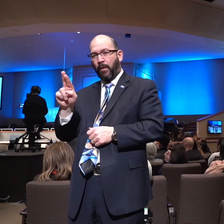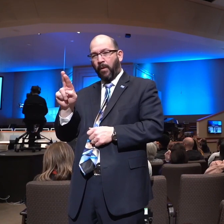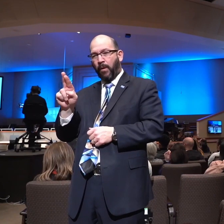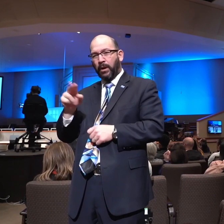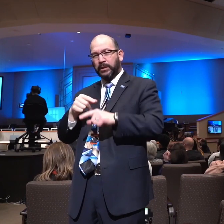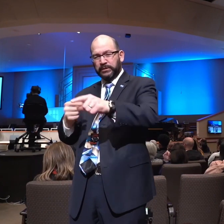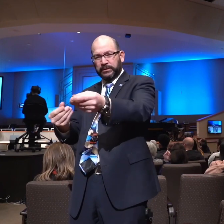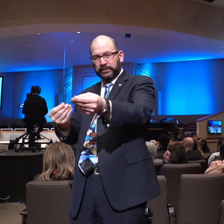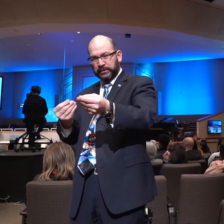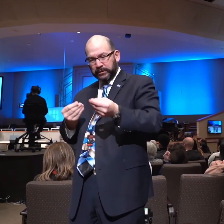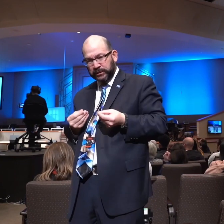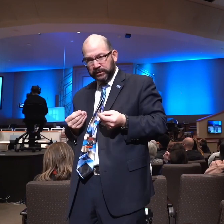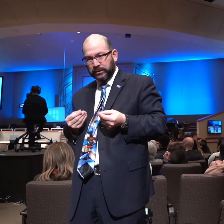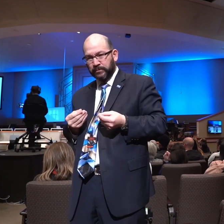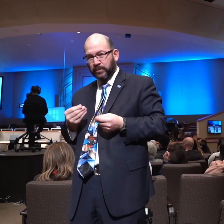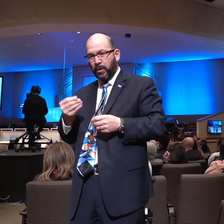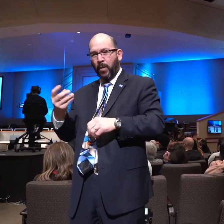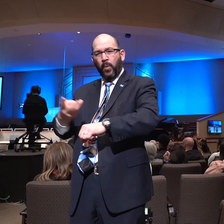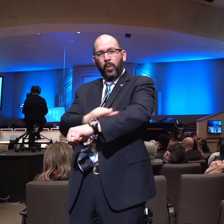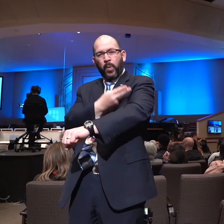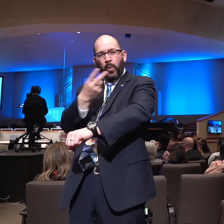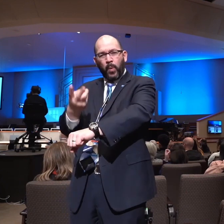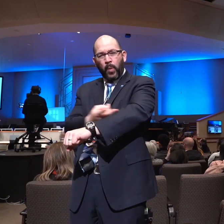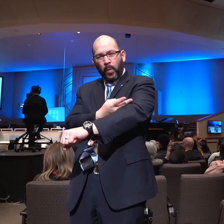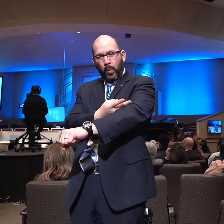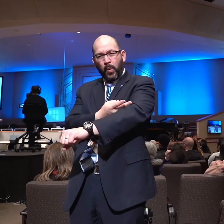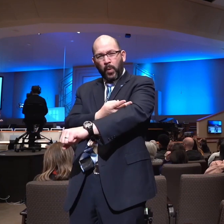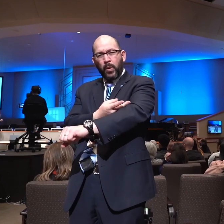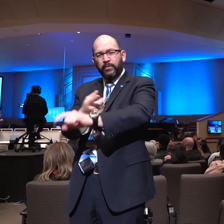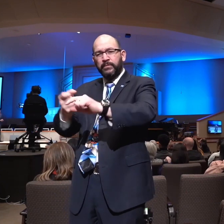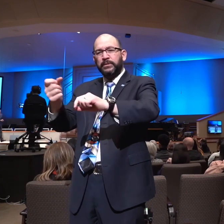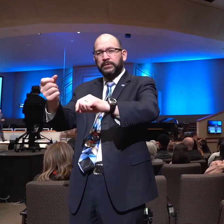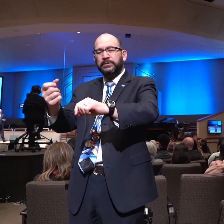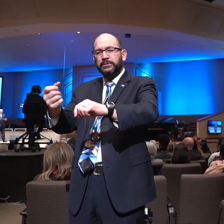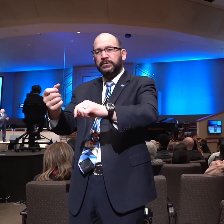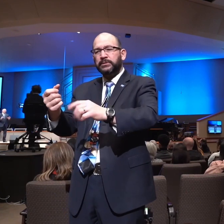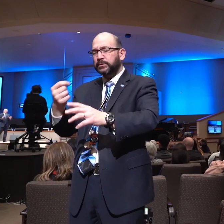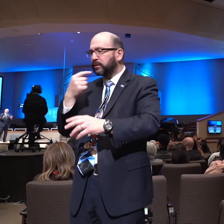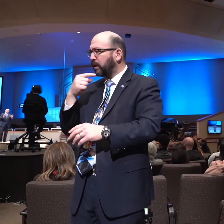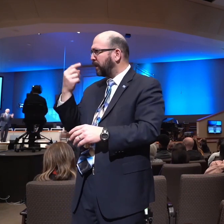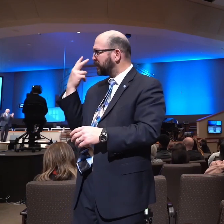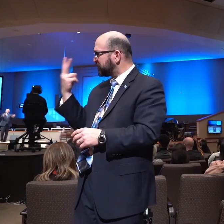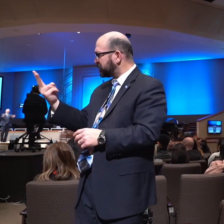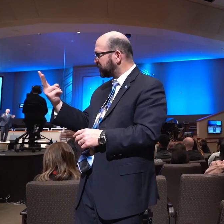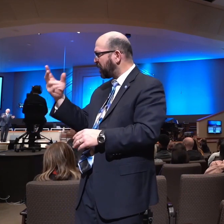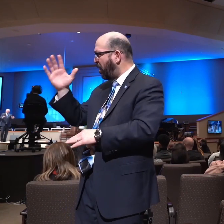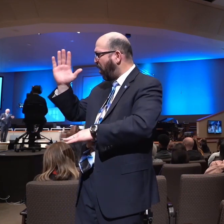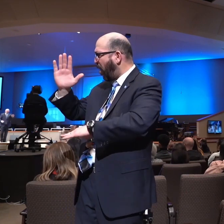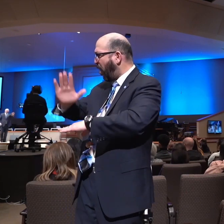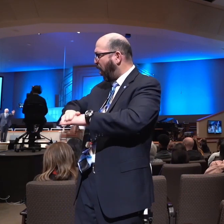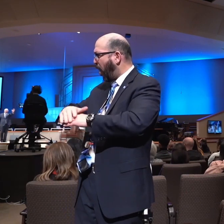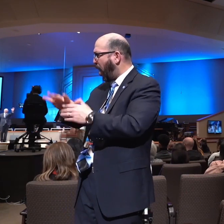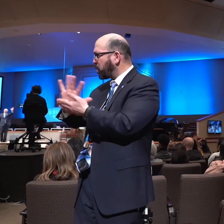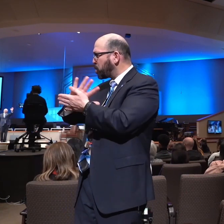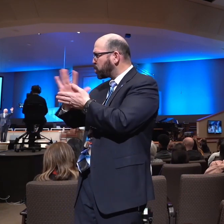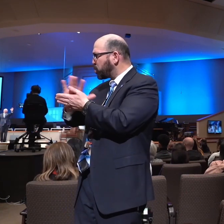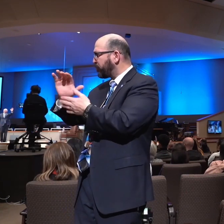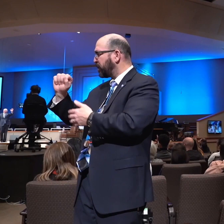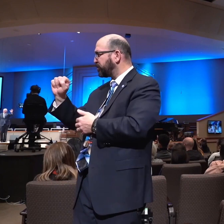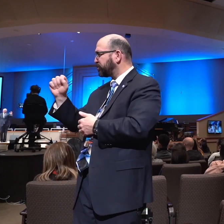wool off of a sheep. And she said, I saw this on the movie Sheffy. How many of remember that old movie Sheffy? And she said, I